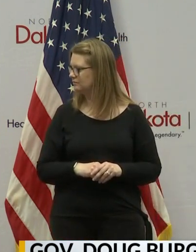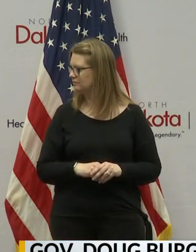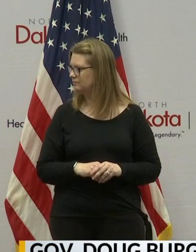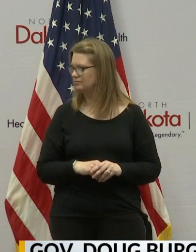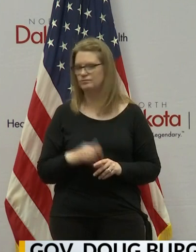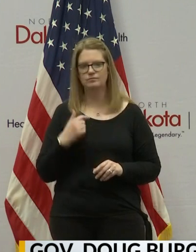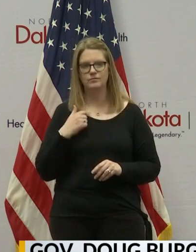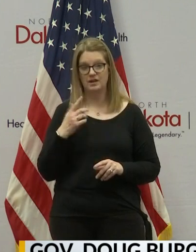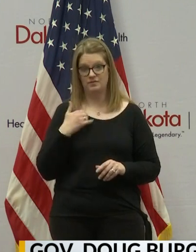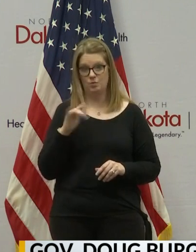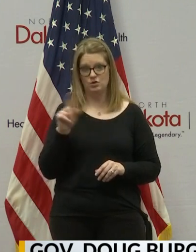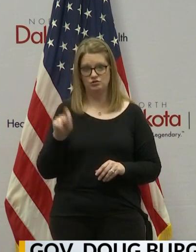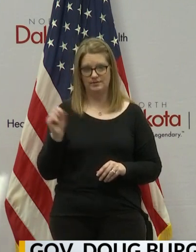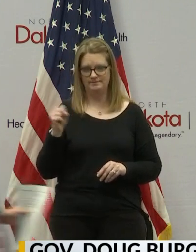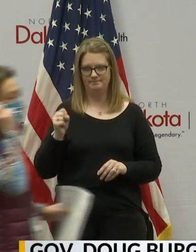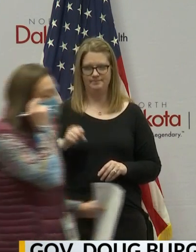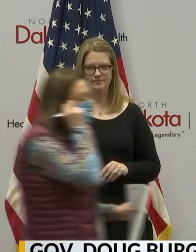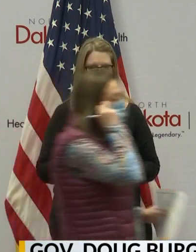Okay.